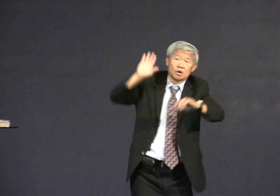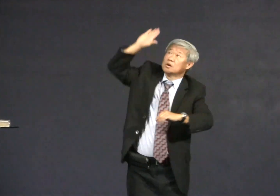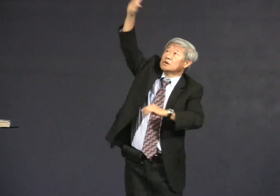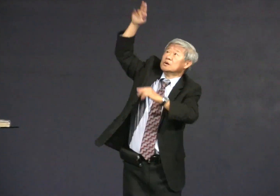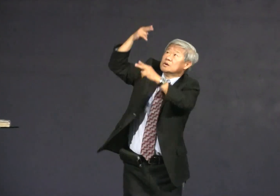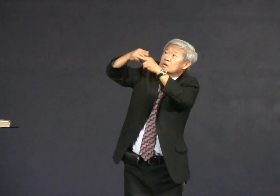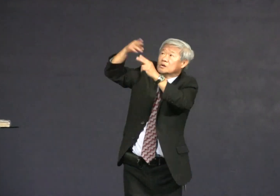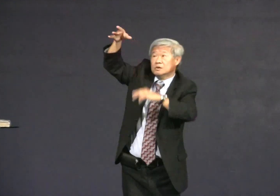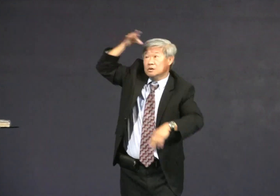world.